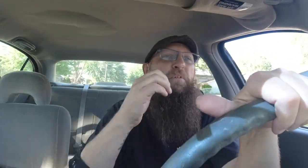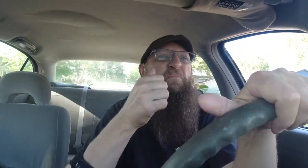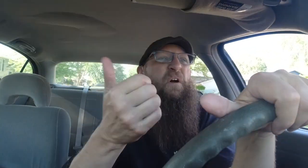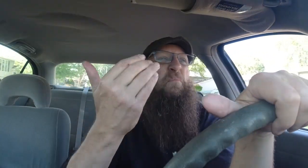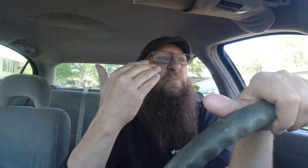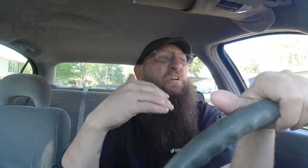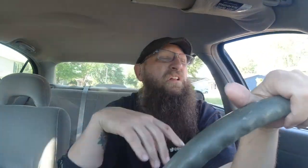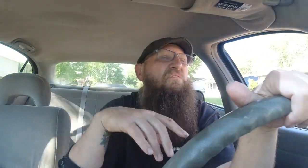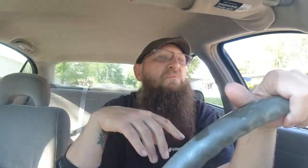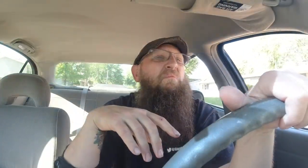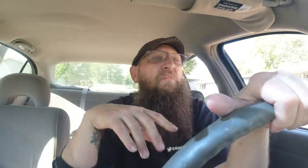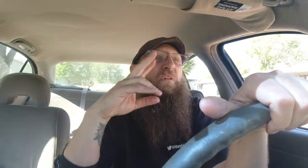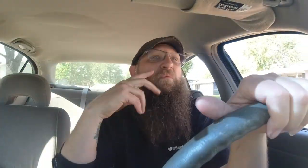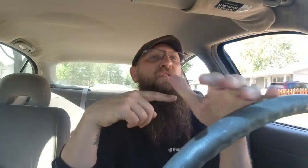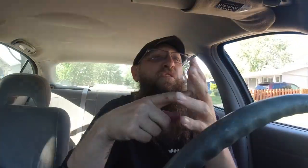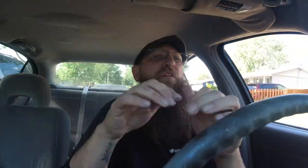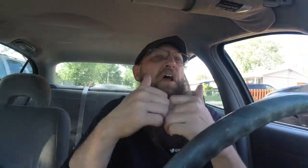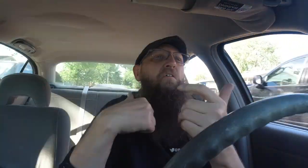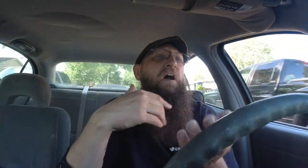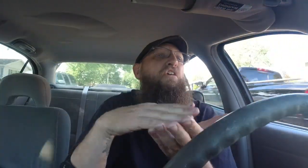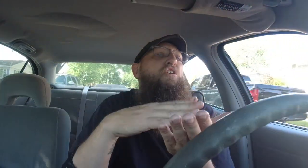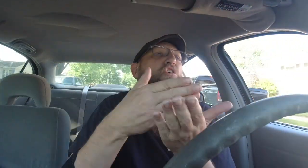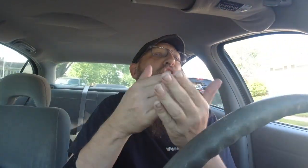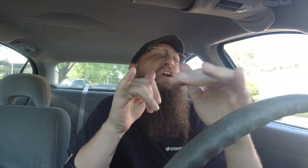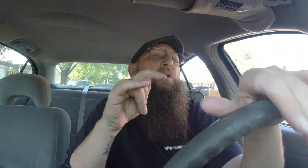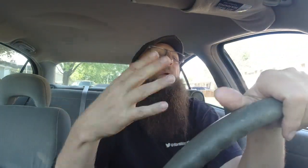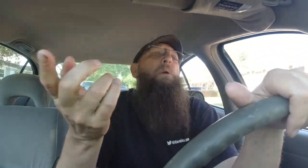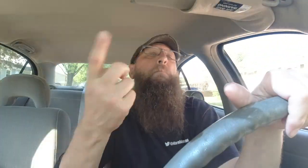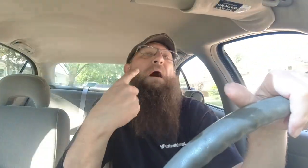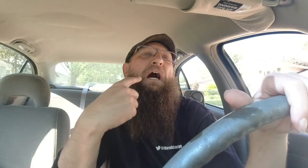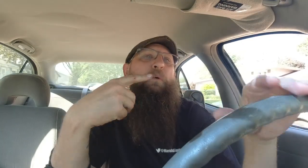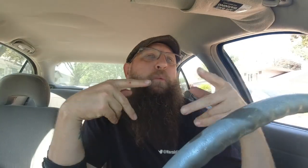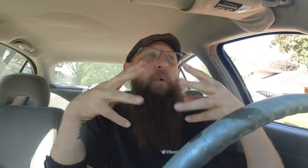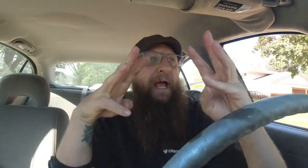some money let's show you how i'm cooking my way